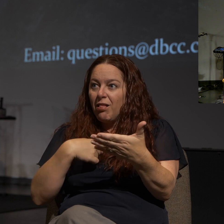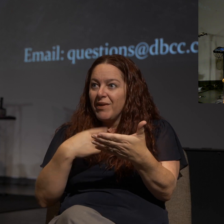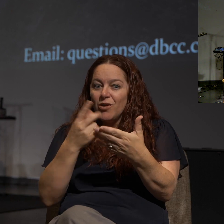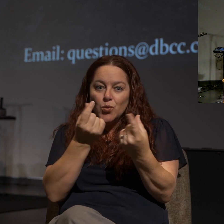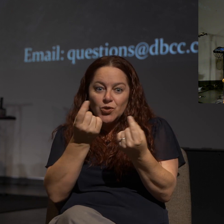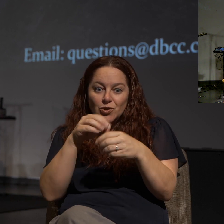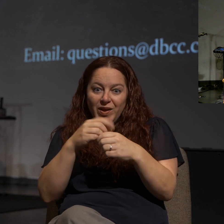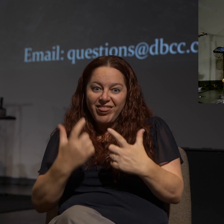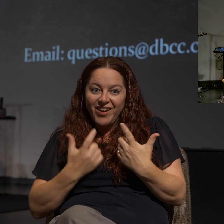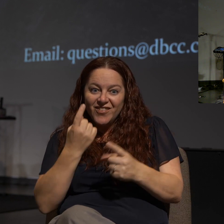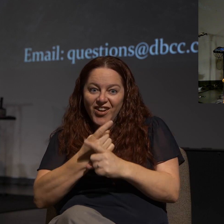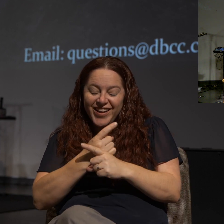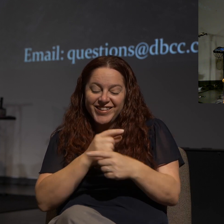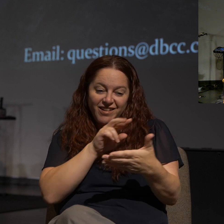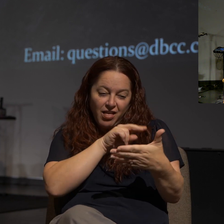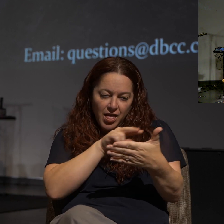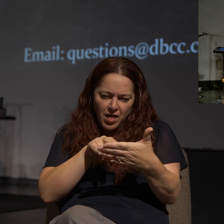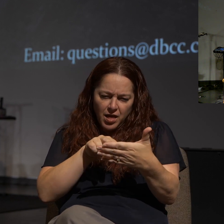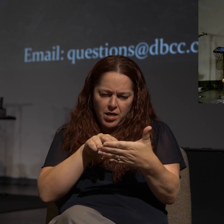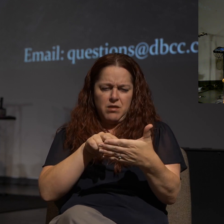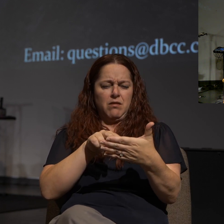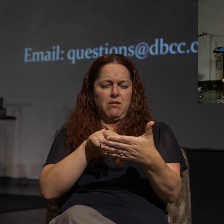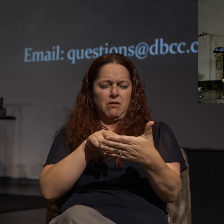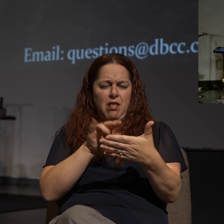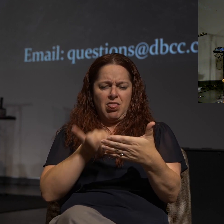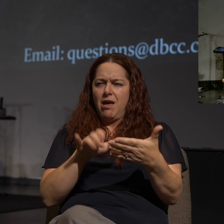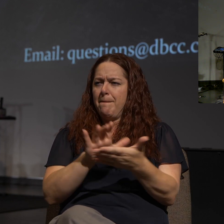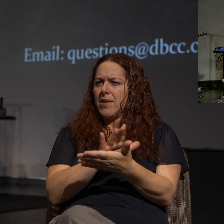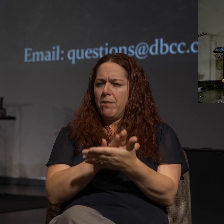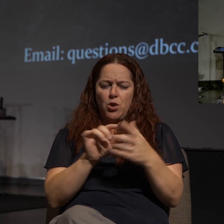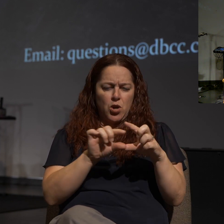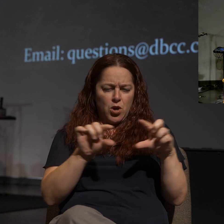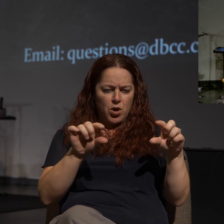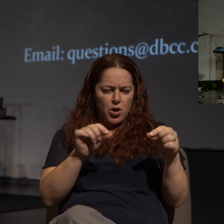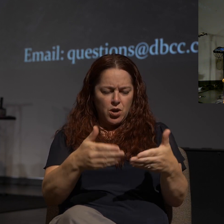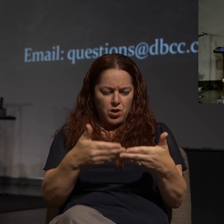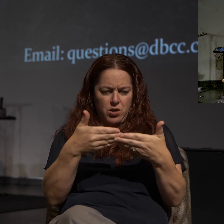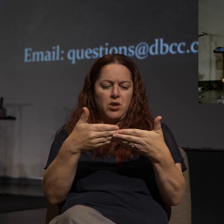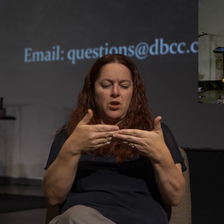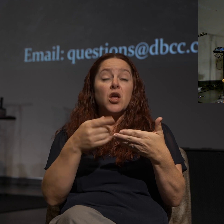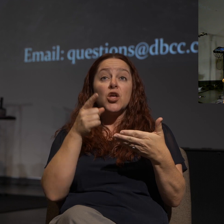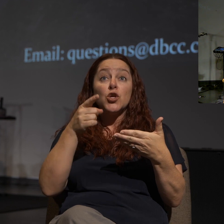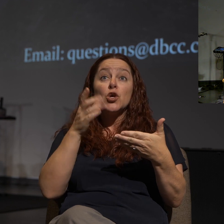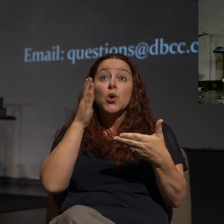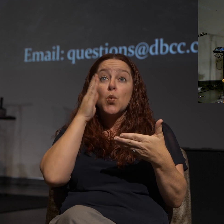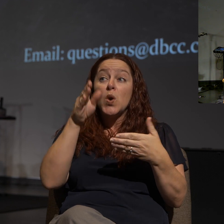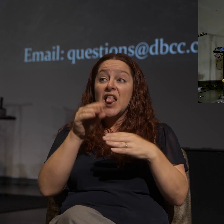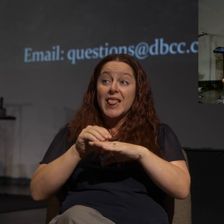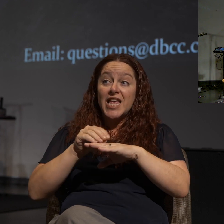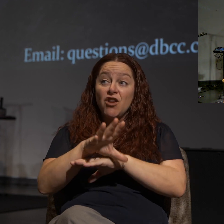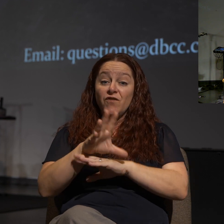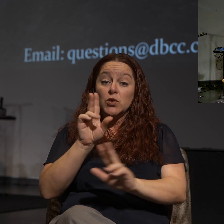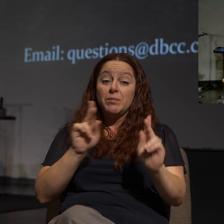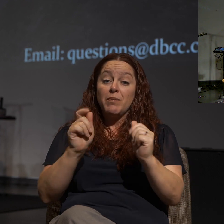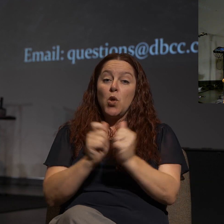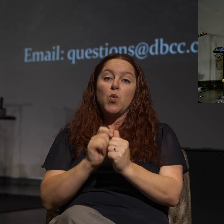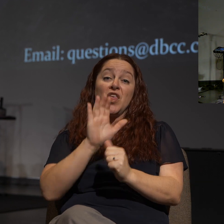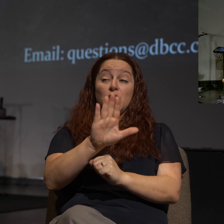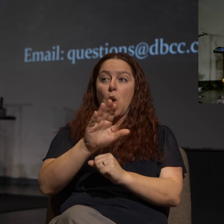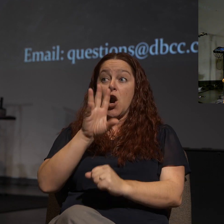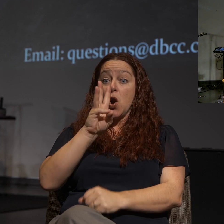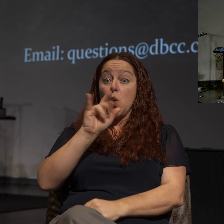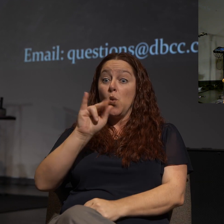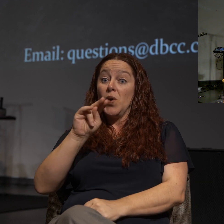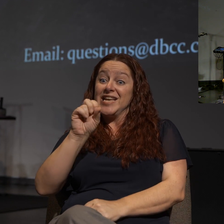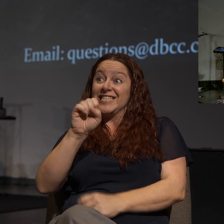And this time, the Panda Express little paper said this, you will influence people with your winsome